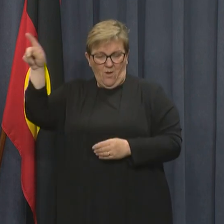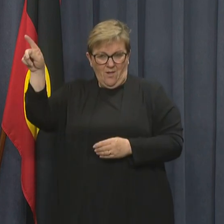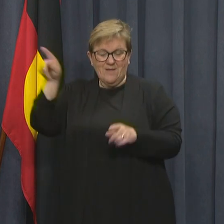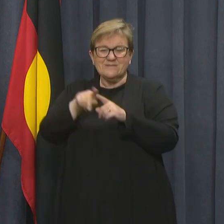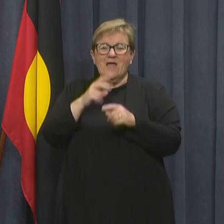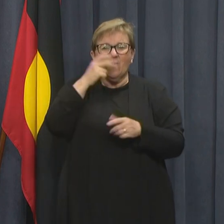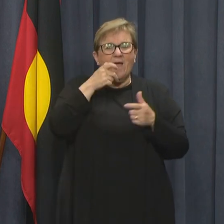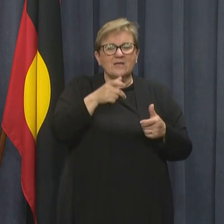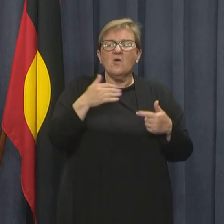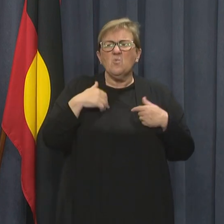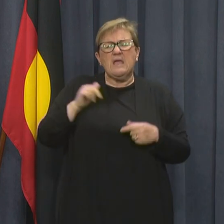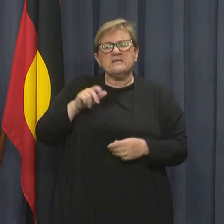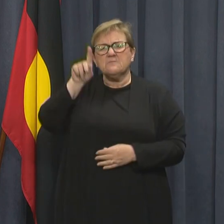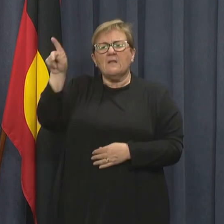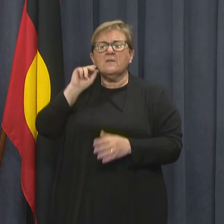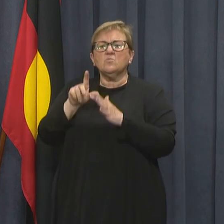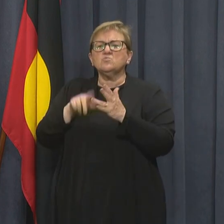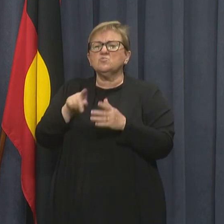is aged care. And we would expect the Commonwealth to support those centres.